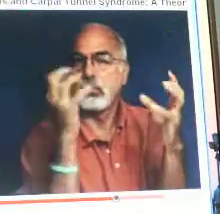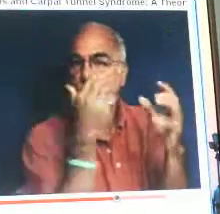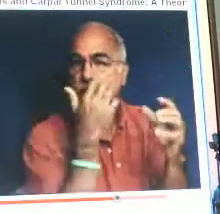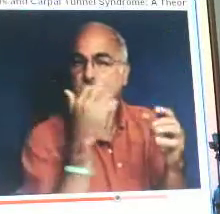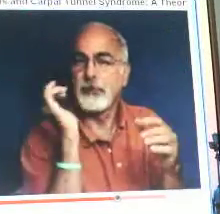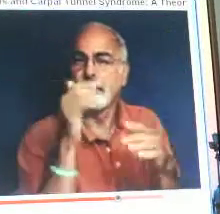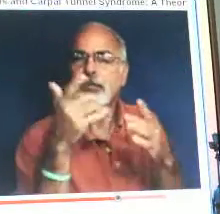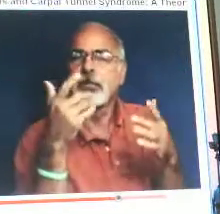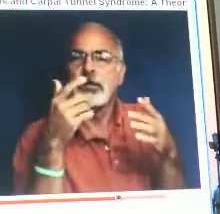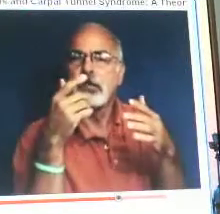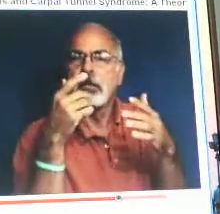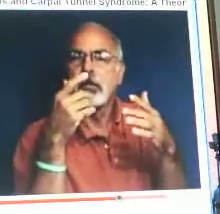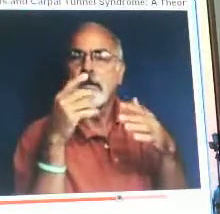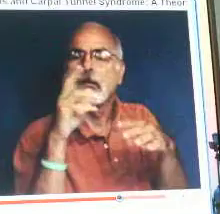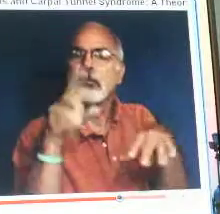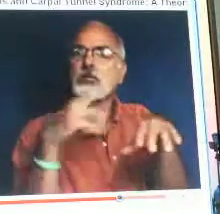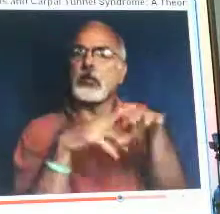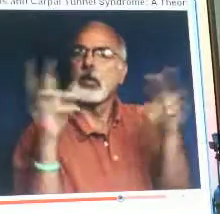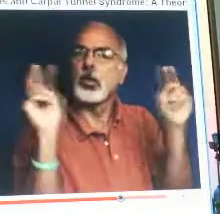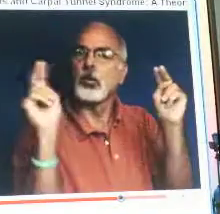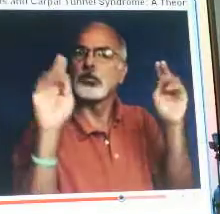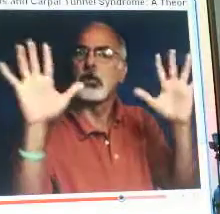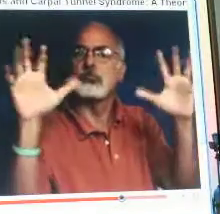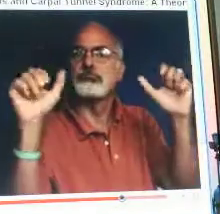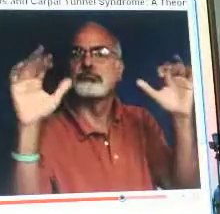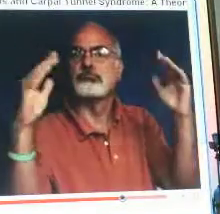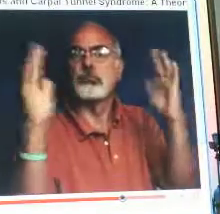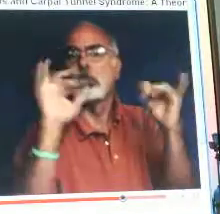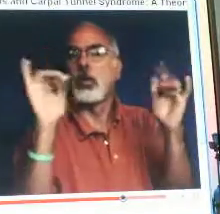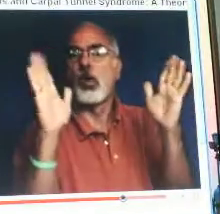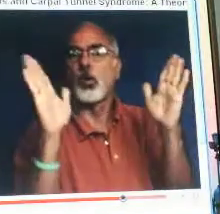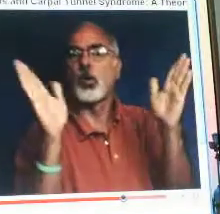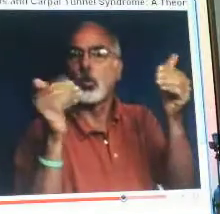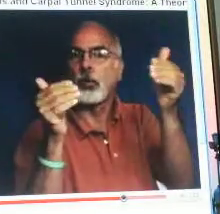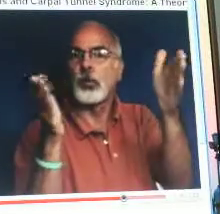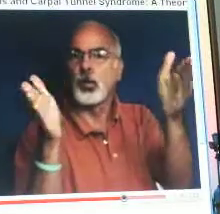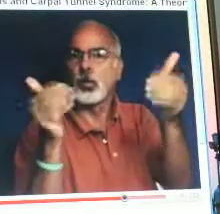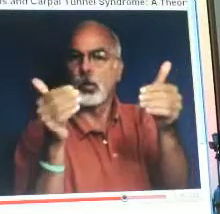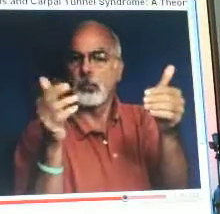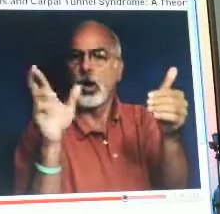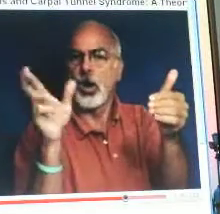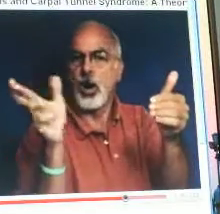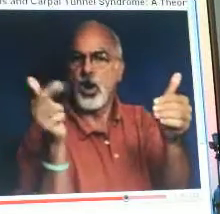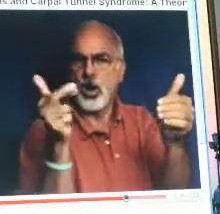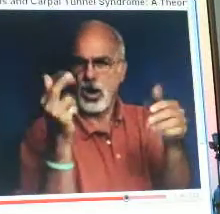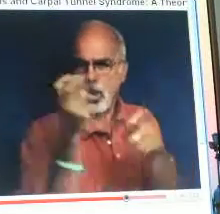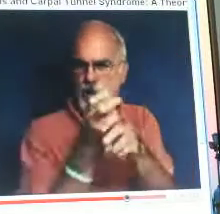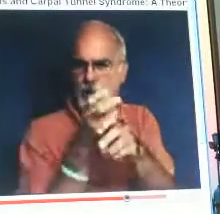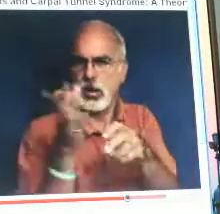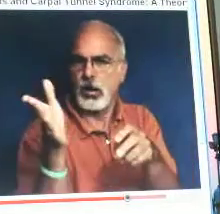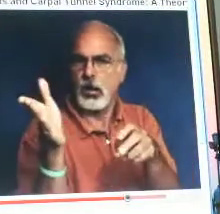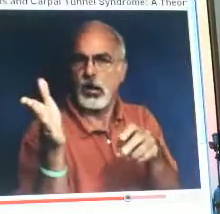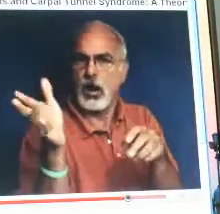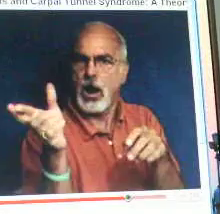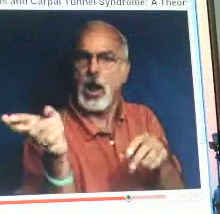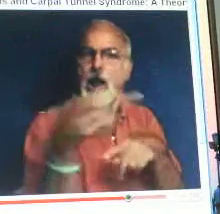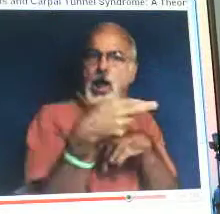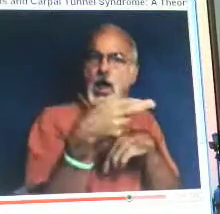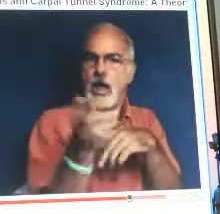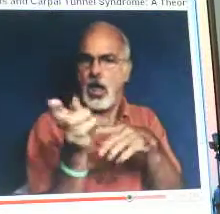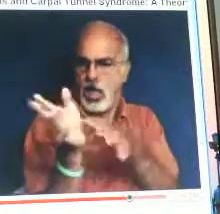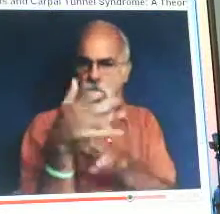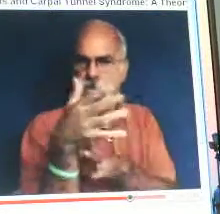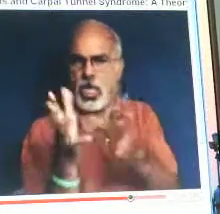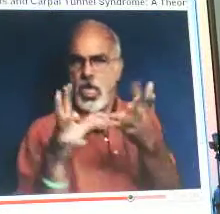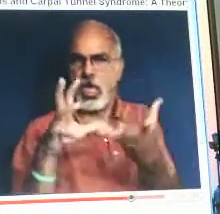so if you keep repeating that muscle. So, now it's changed. Instead of, the R is